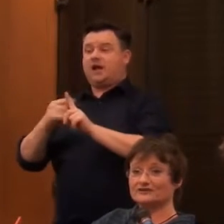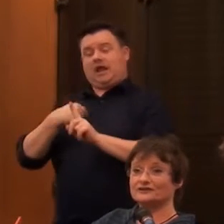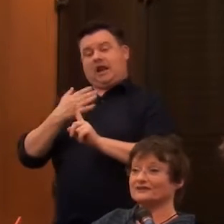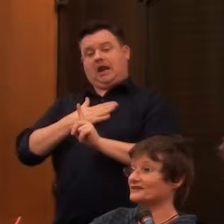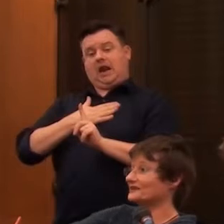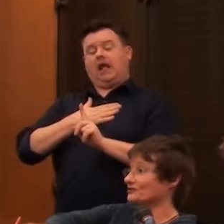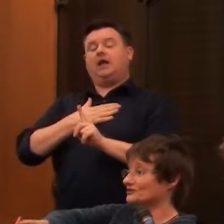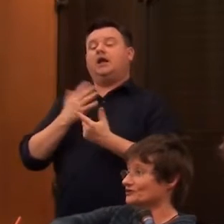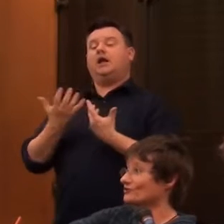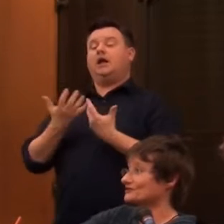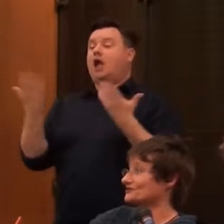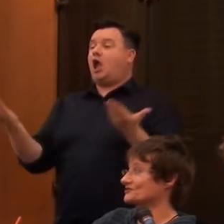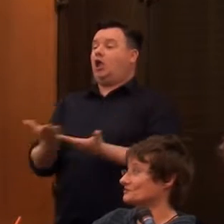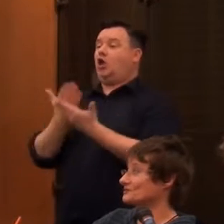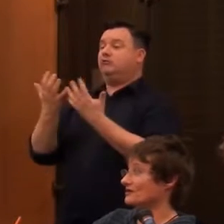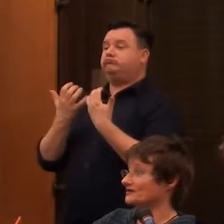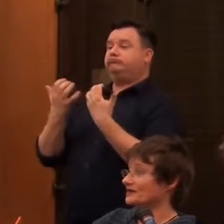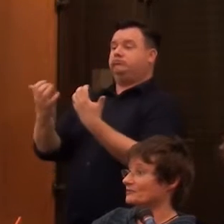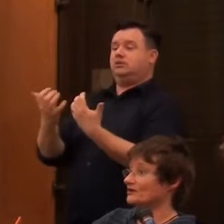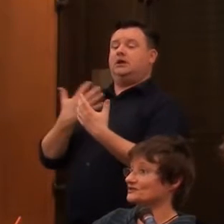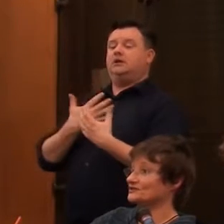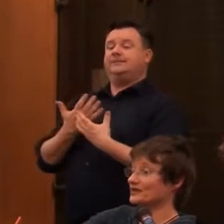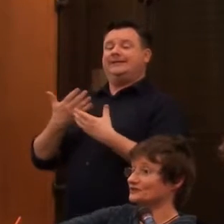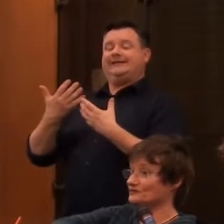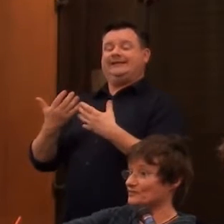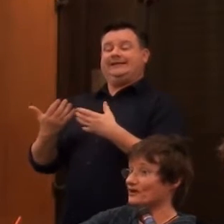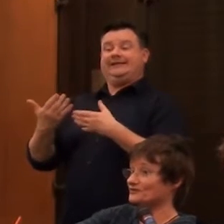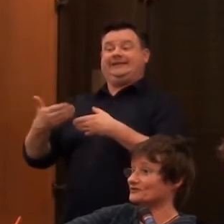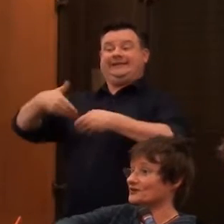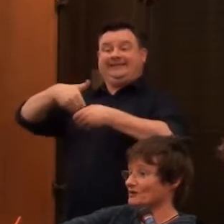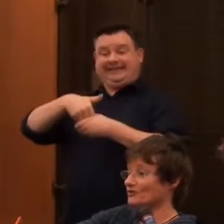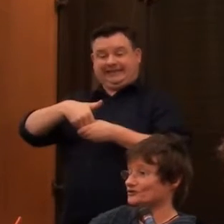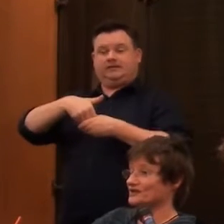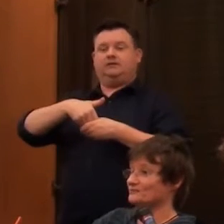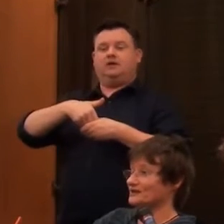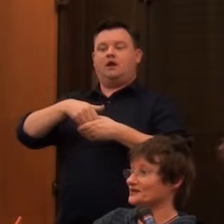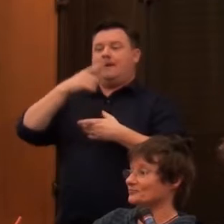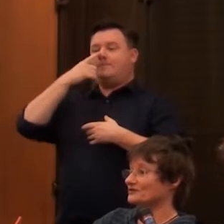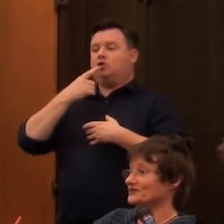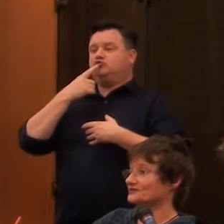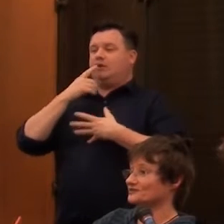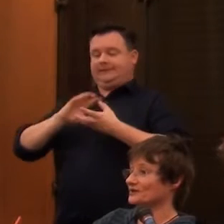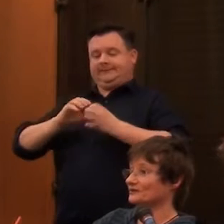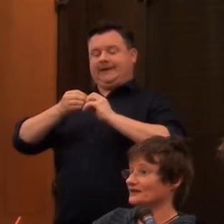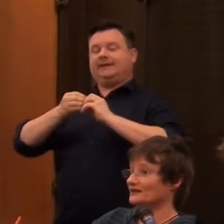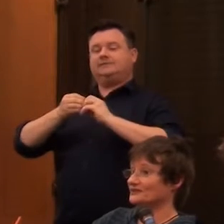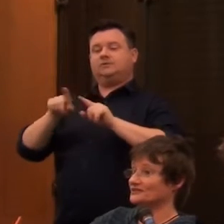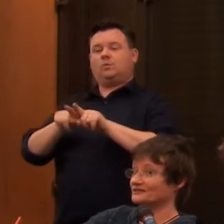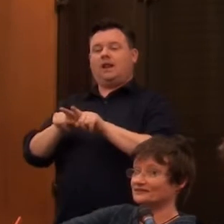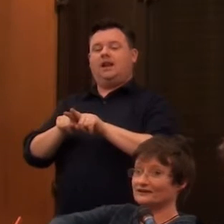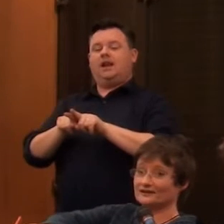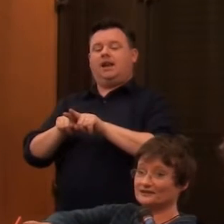to encourage the audience to be part participatory part of the portrait making process as well.